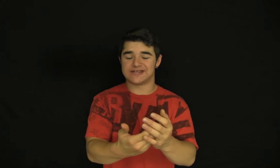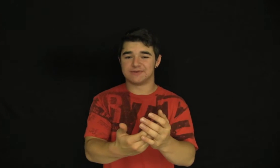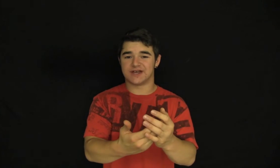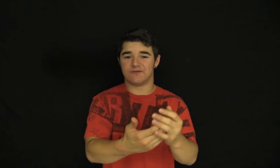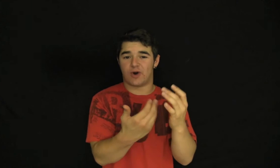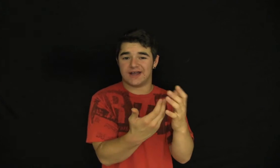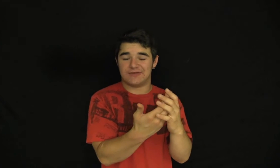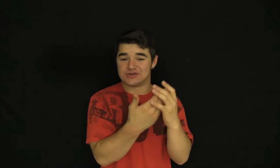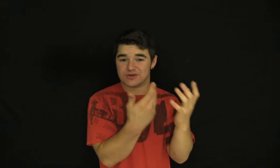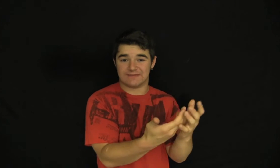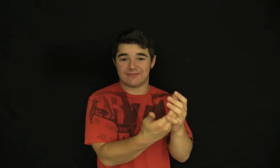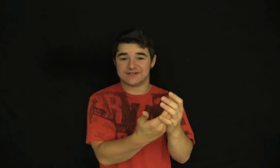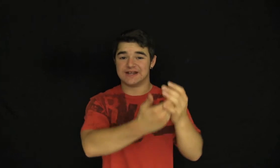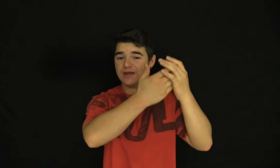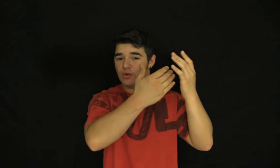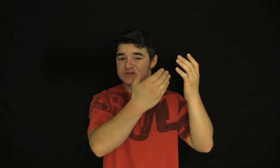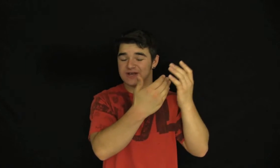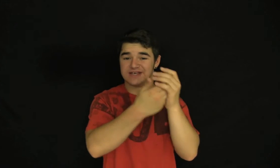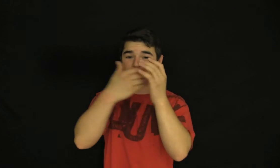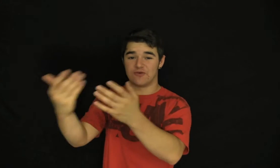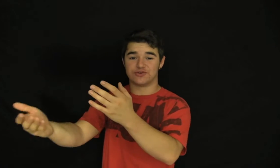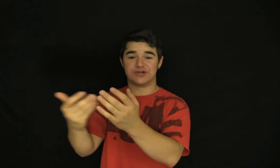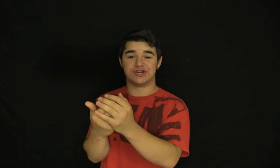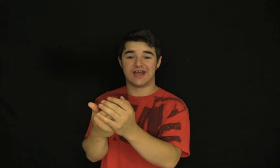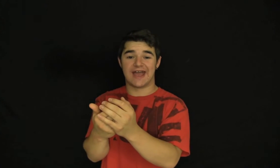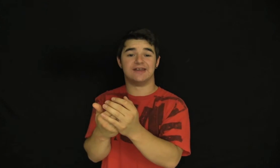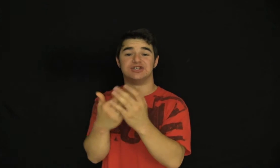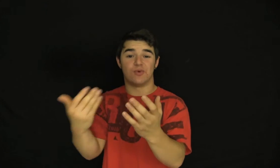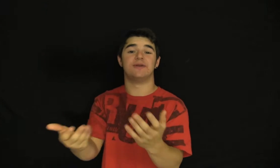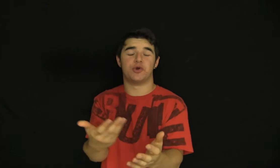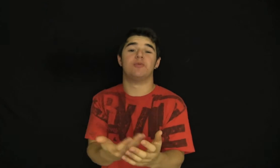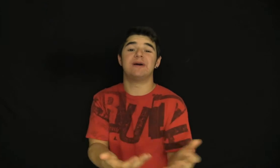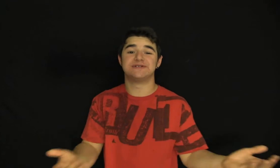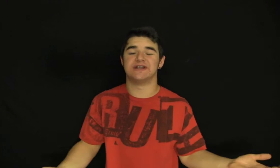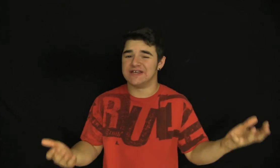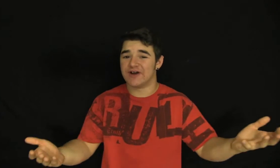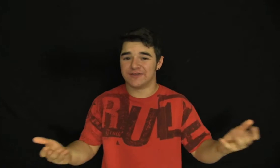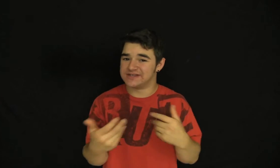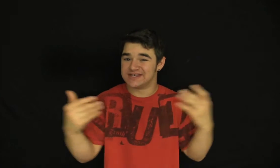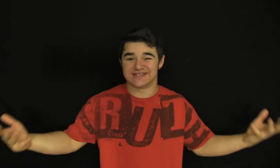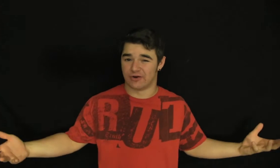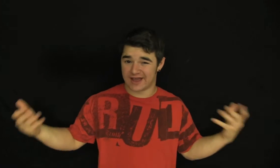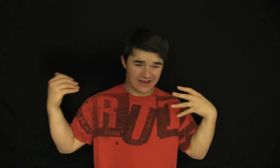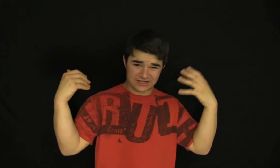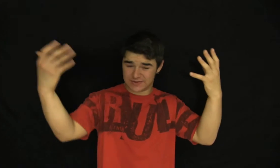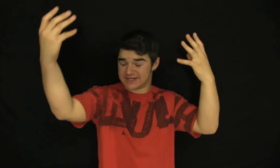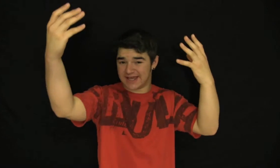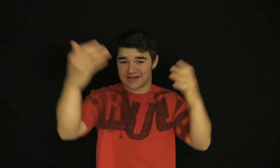examples I got of why an atheist went to the Bible study was because his wife was Christian, and she wanted to go to a Bible study. He found this. He said, is that okay? She was like, yeah,